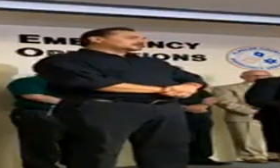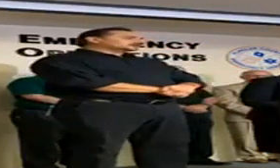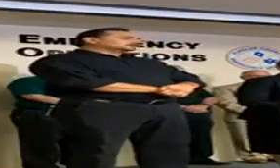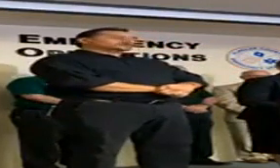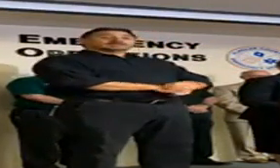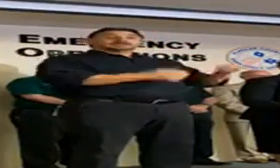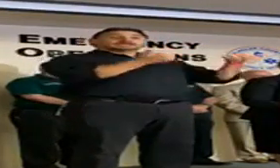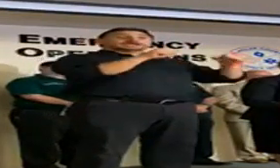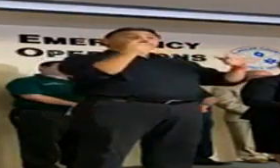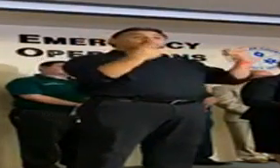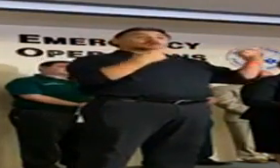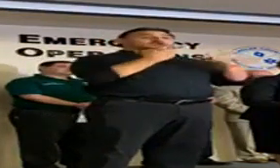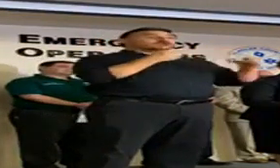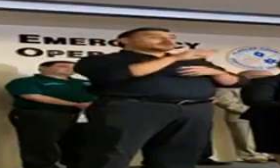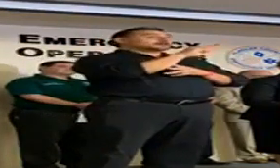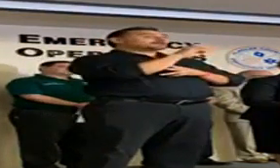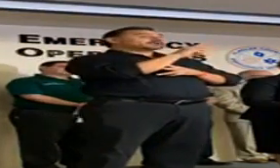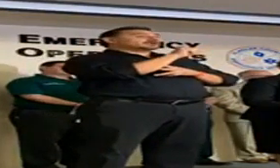Are there any questions from the media?